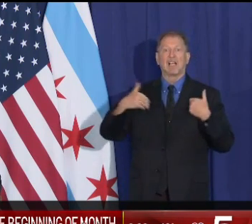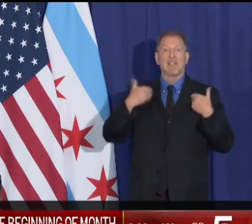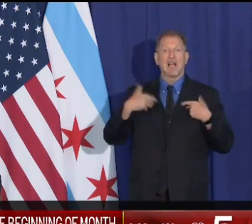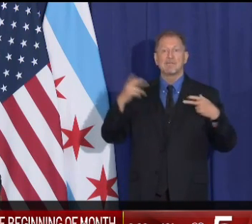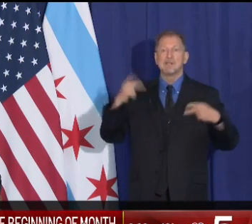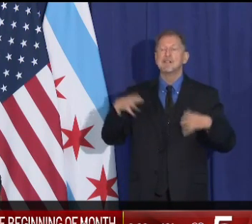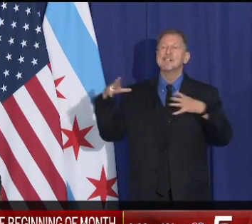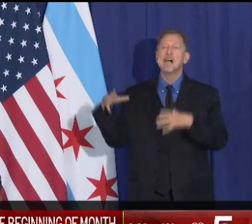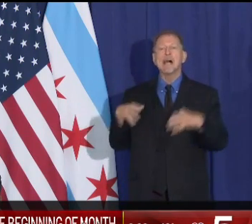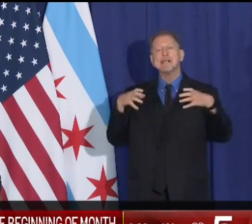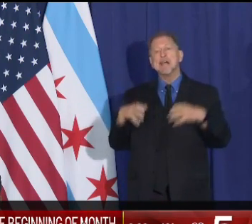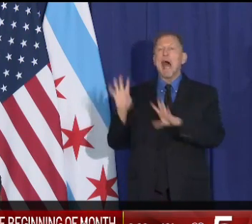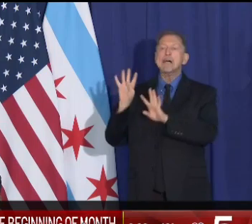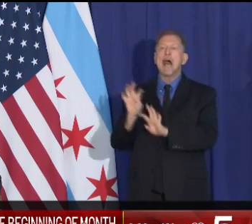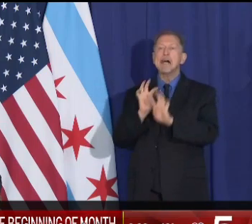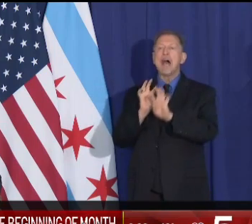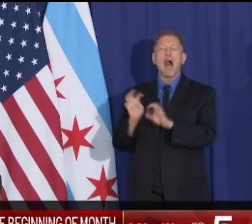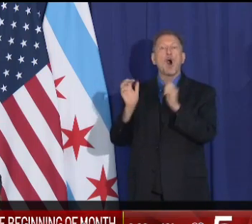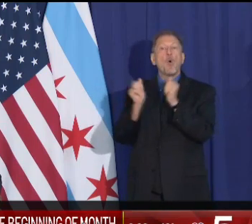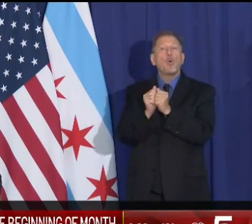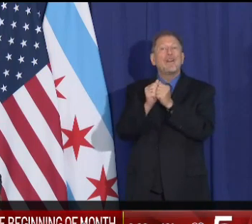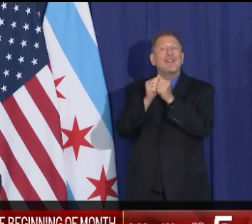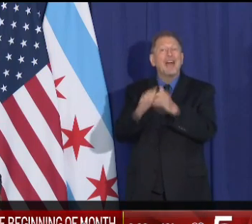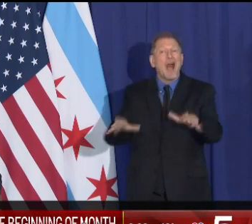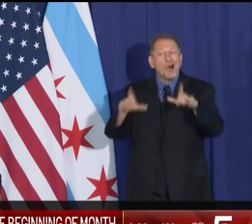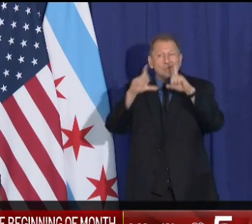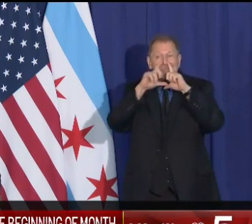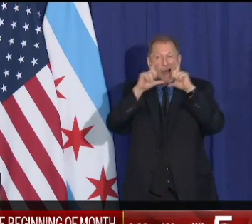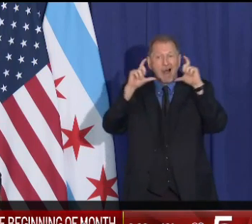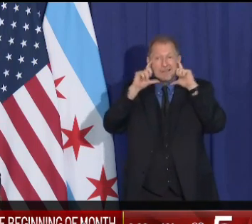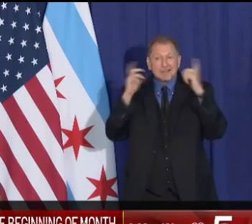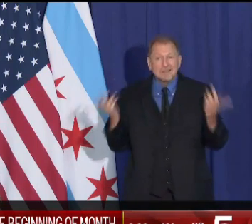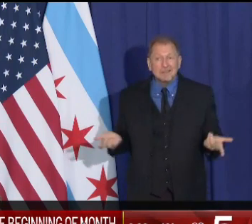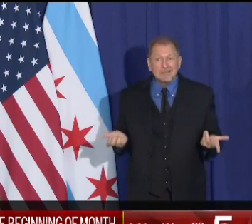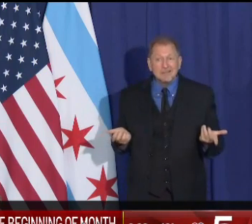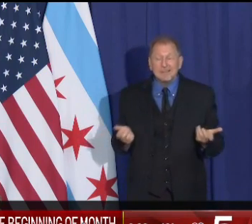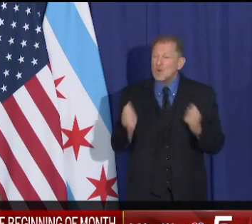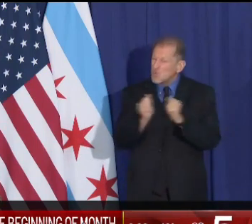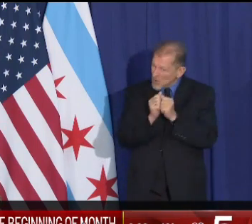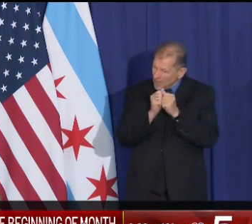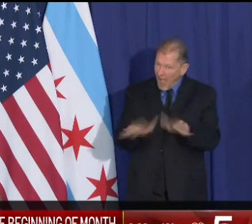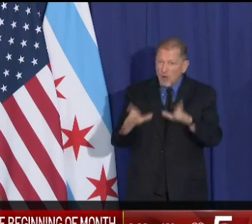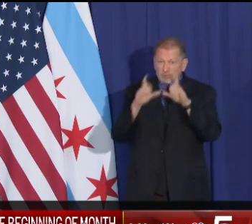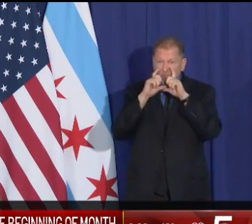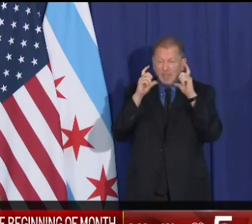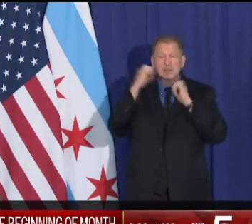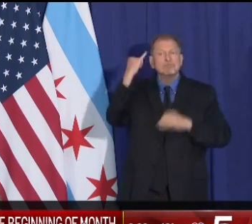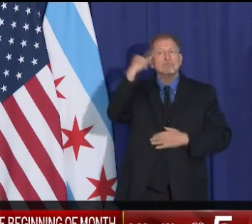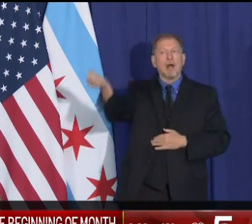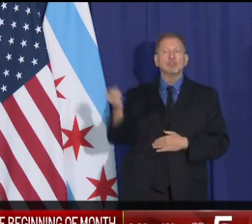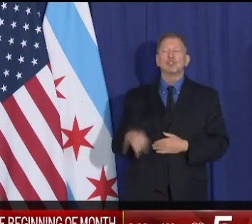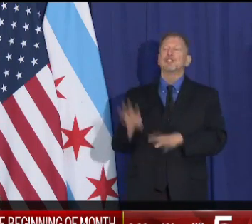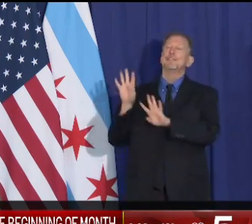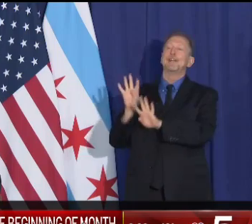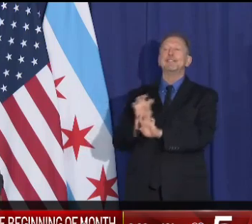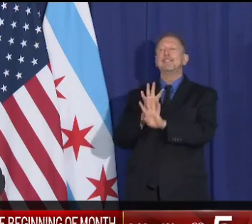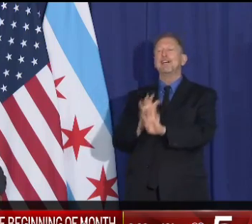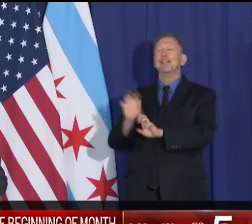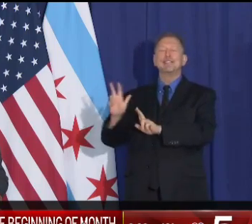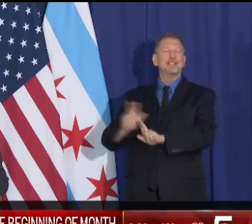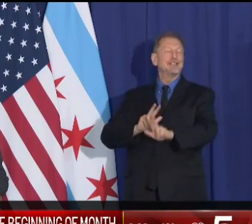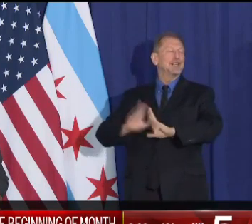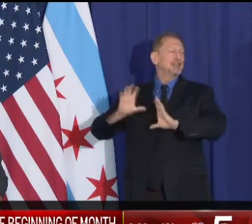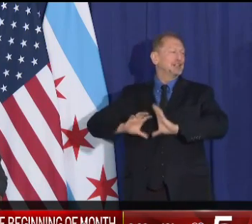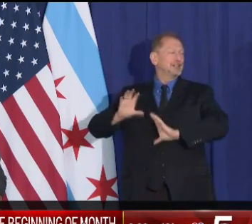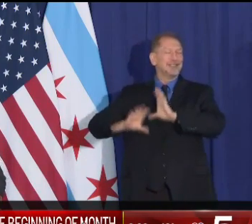unmasked, unmasked young people walking down our streets, where they're bar hopping, traveling